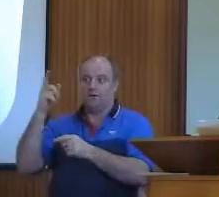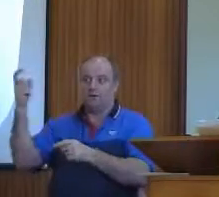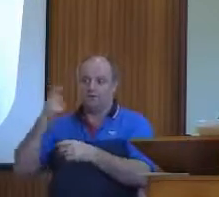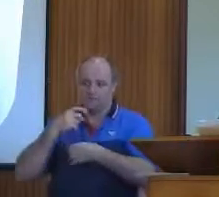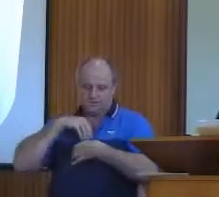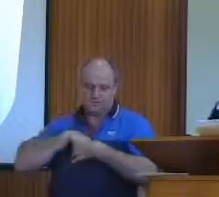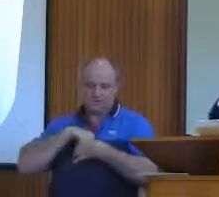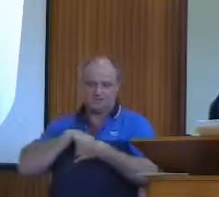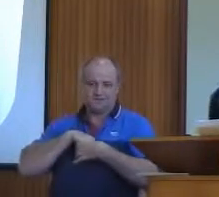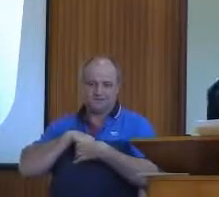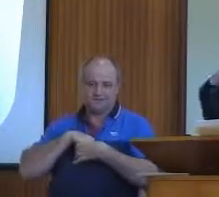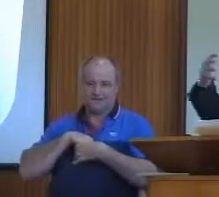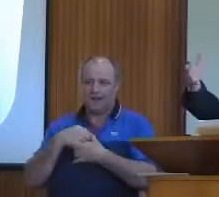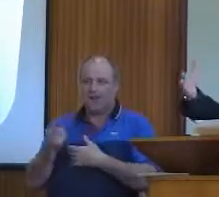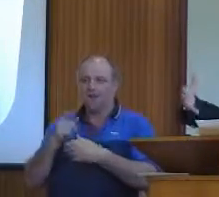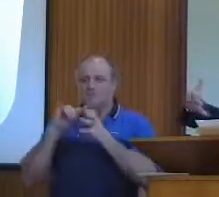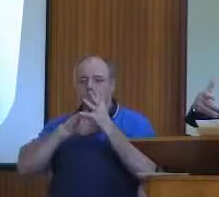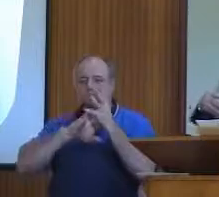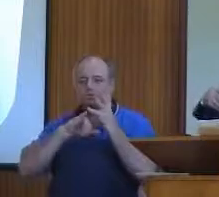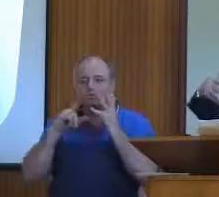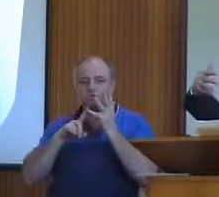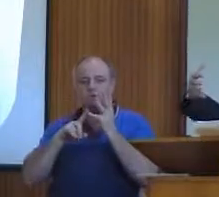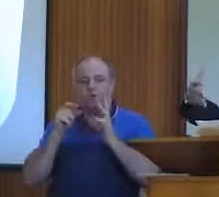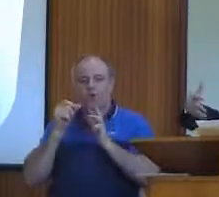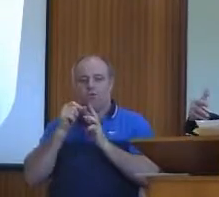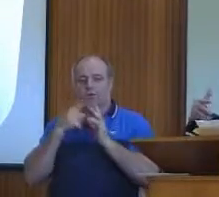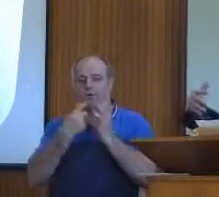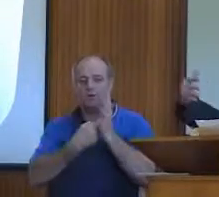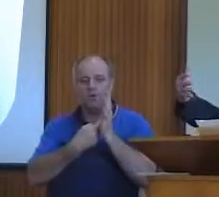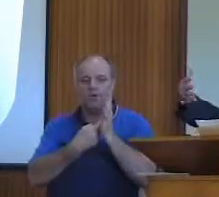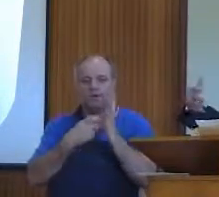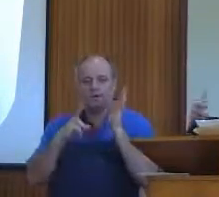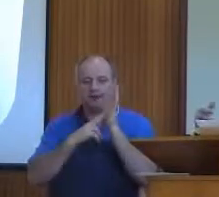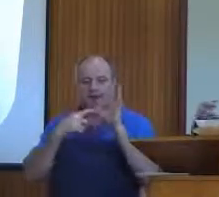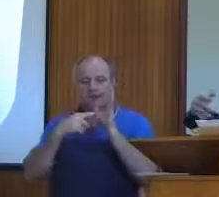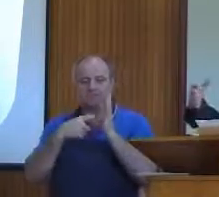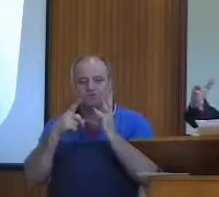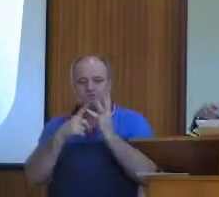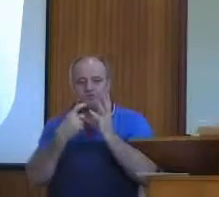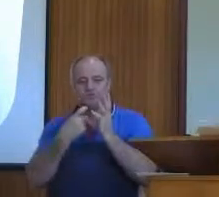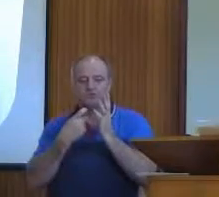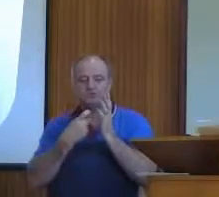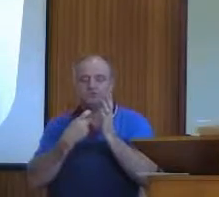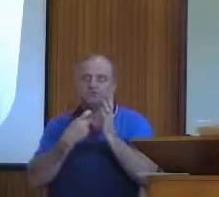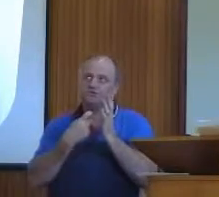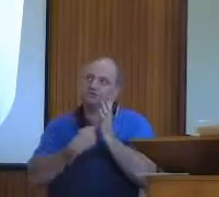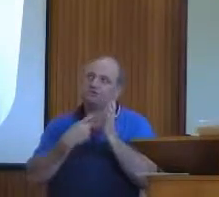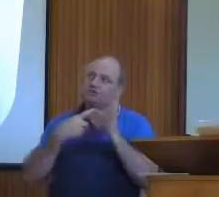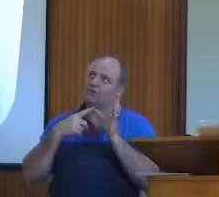And something supernatural is involved. And you find in yourself the capacity